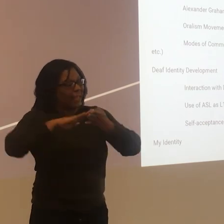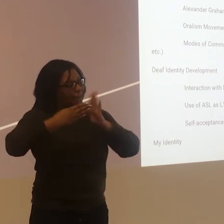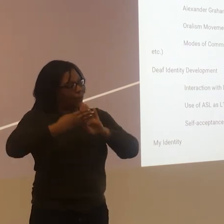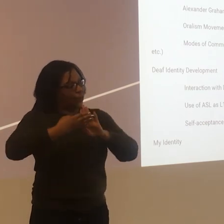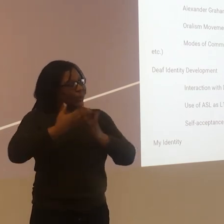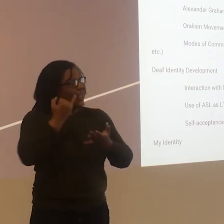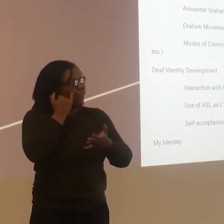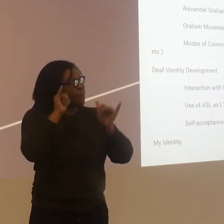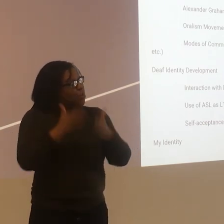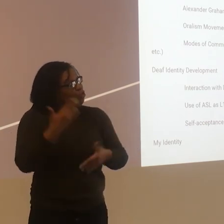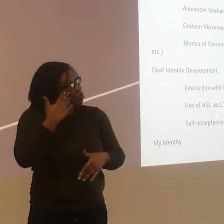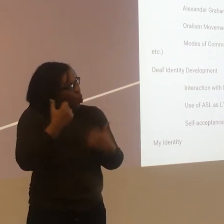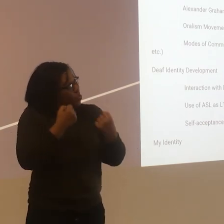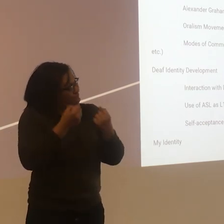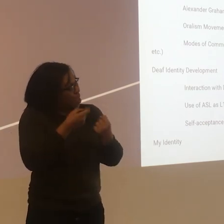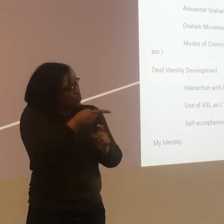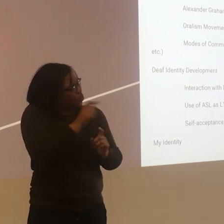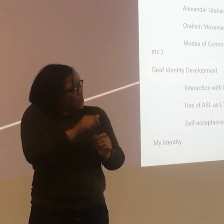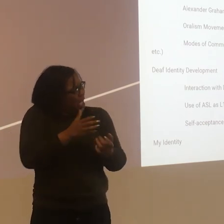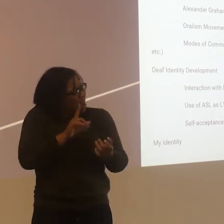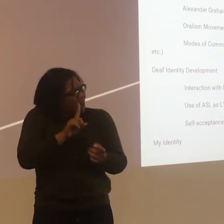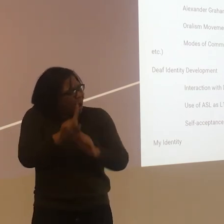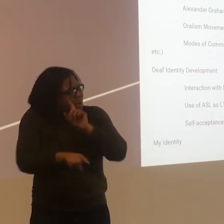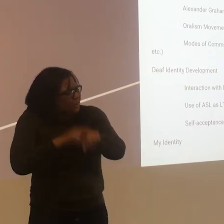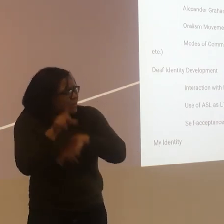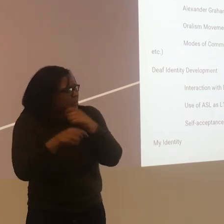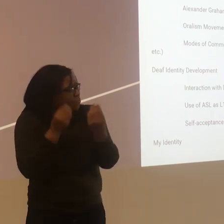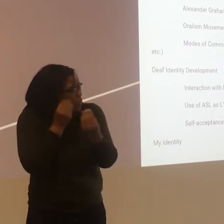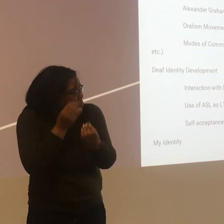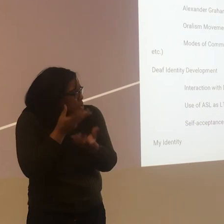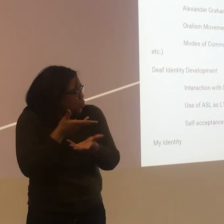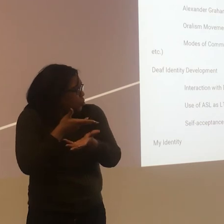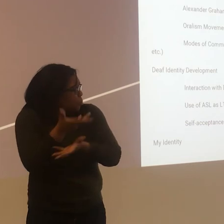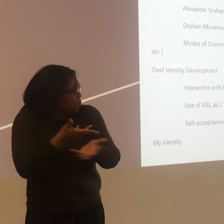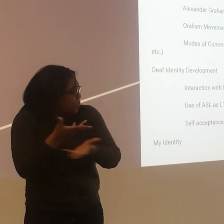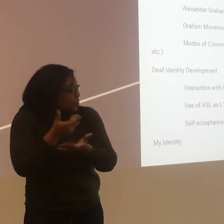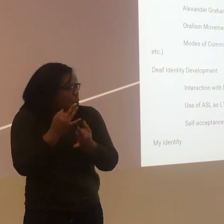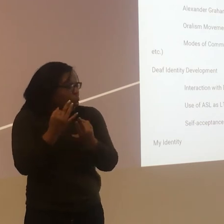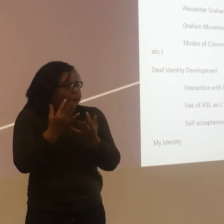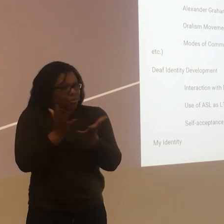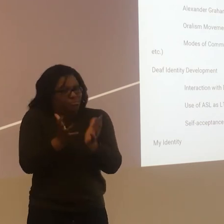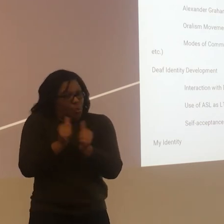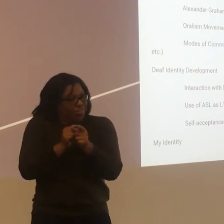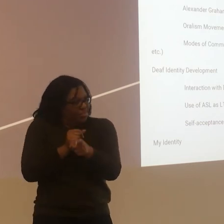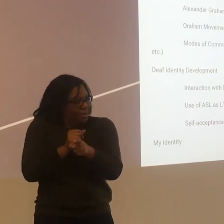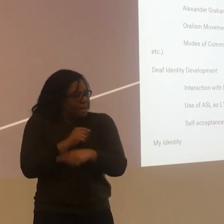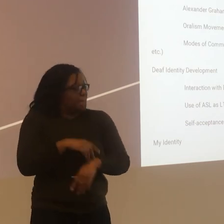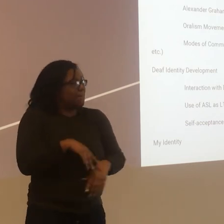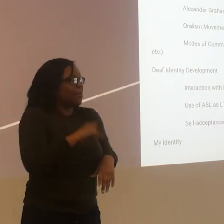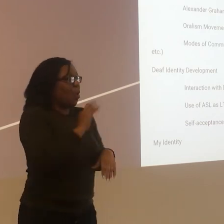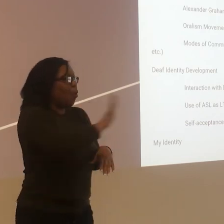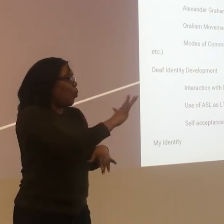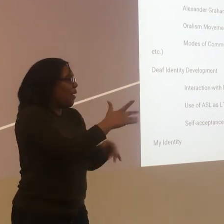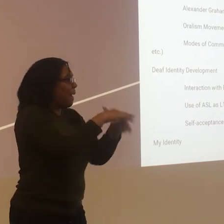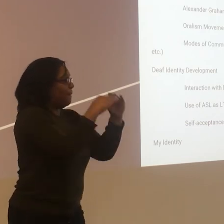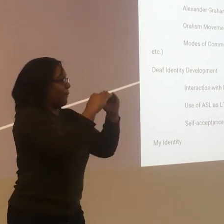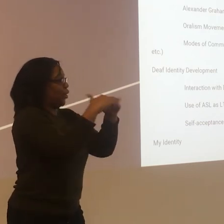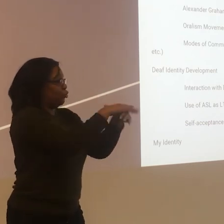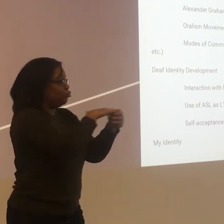So in a black deaf community, there is, you know, a certain style of sign language there. You can meet with them. You can talk